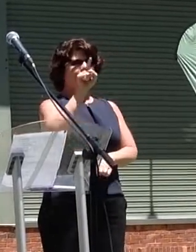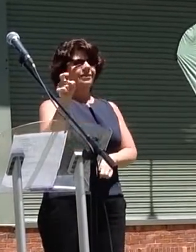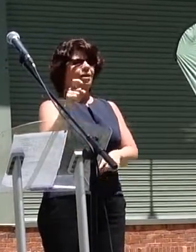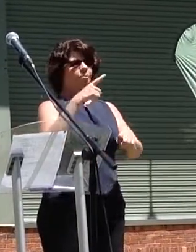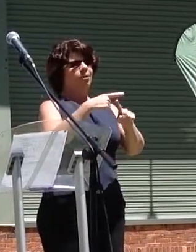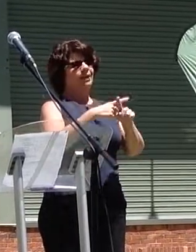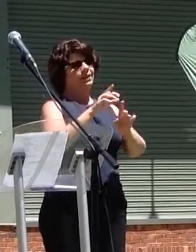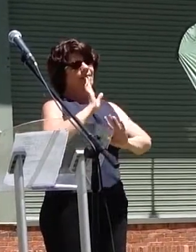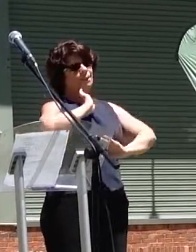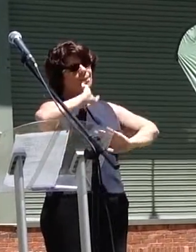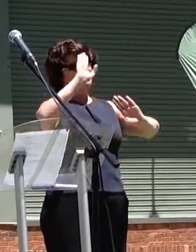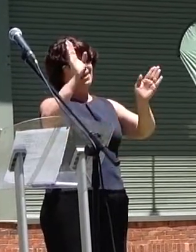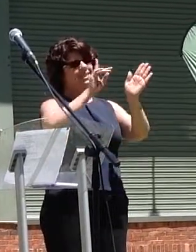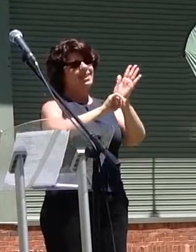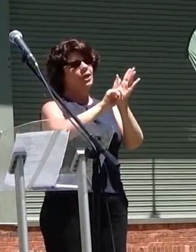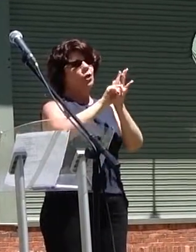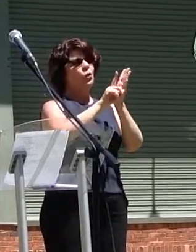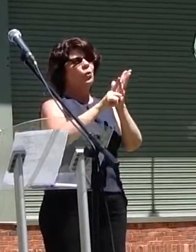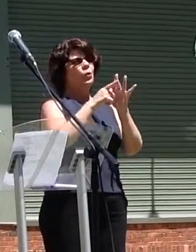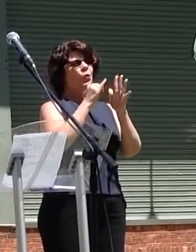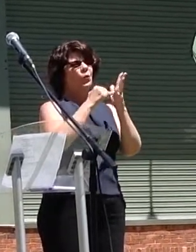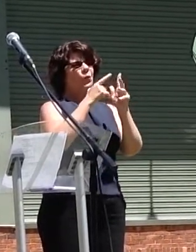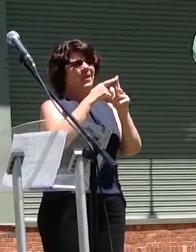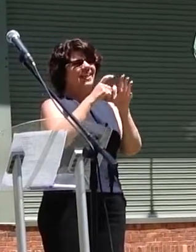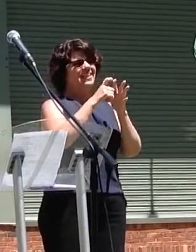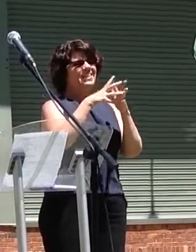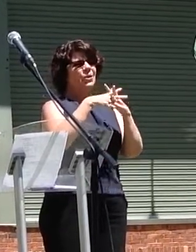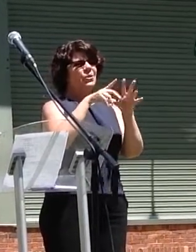Louise Dwyer right in the middle there. Hand up.